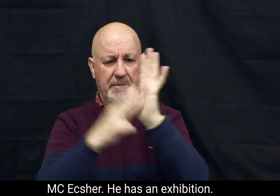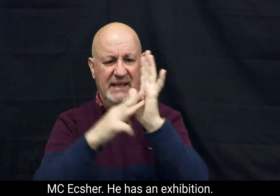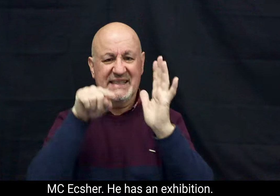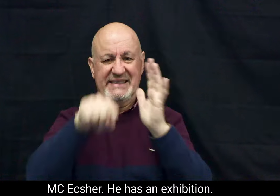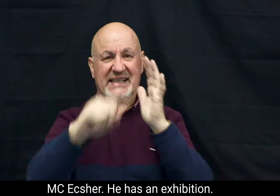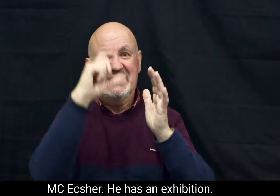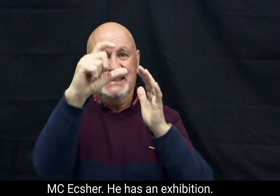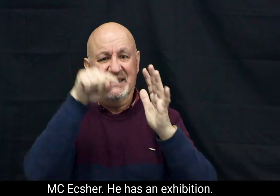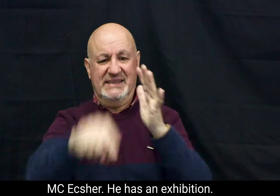Escher.